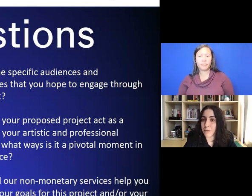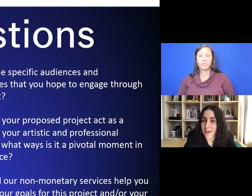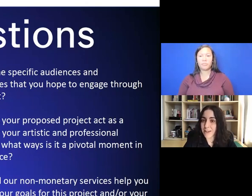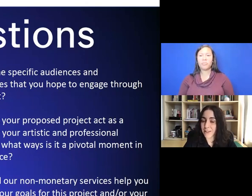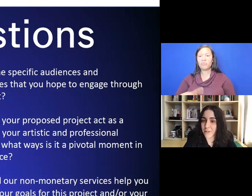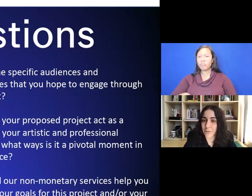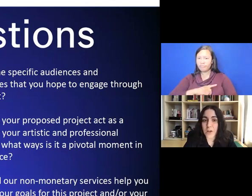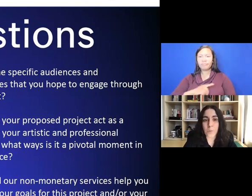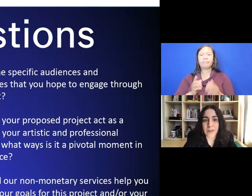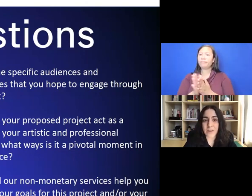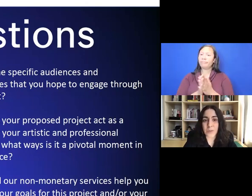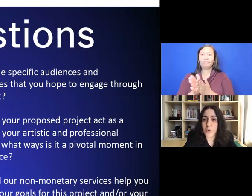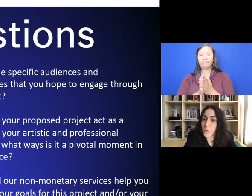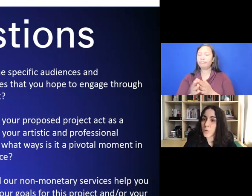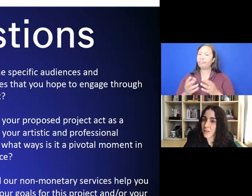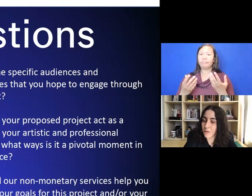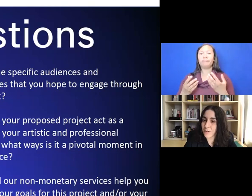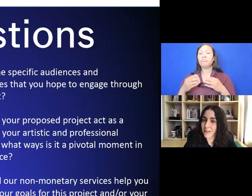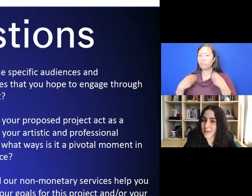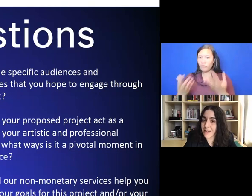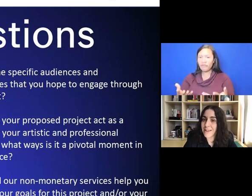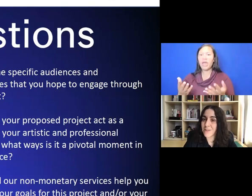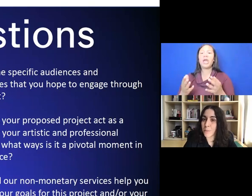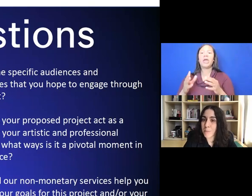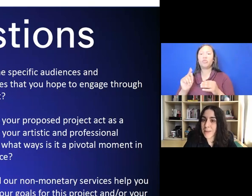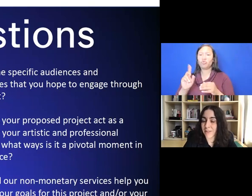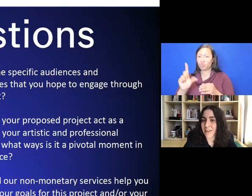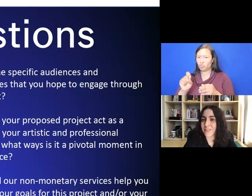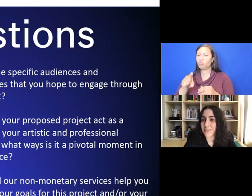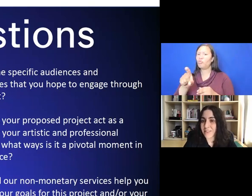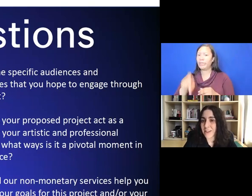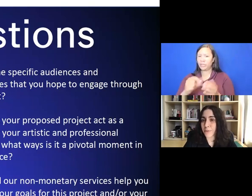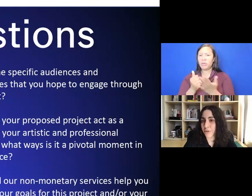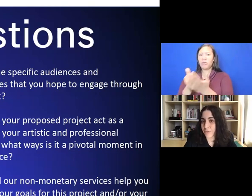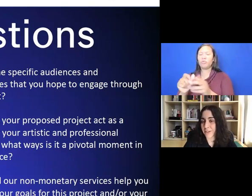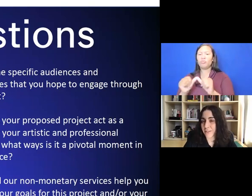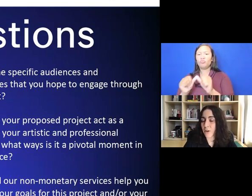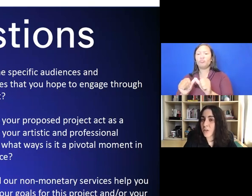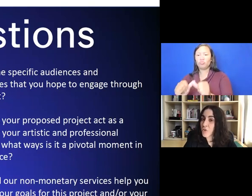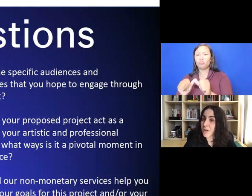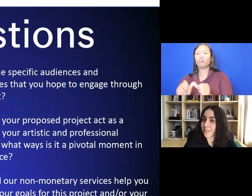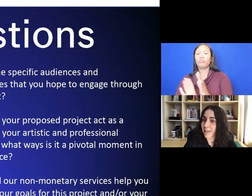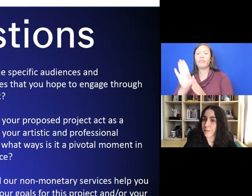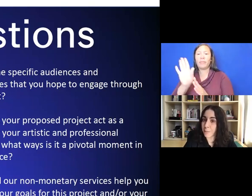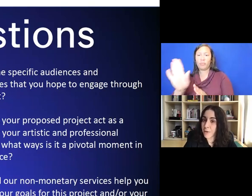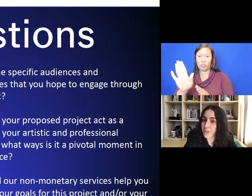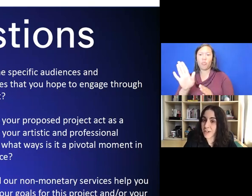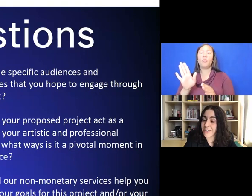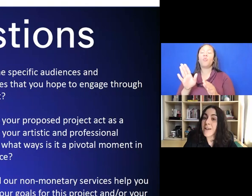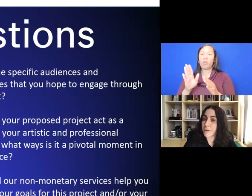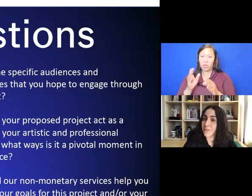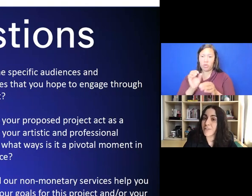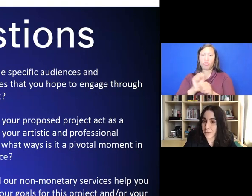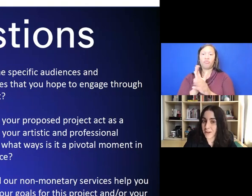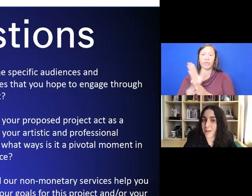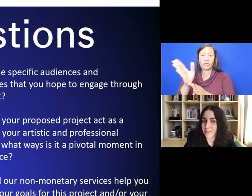in providing you with the tools that you need to build a sustainable career, not only during the life of your project,